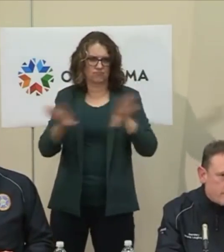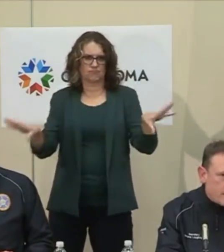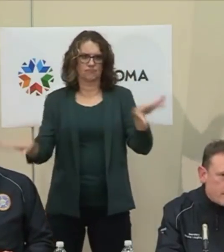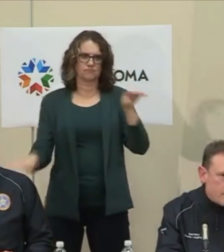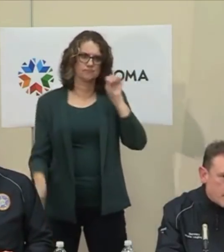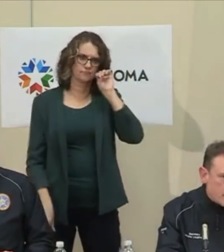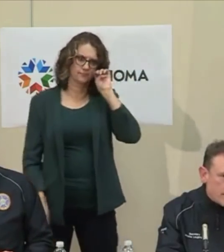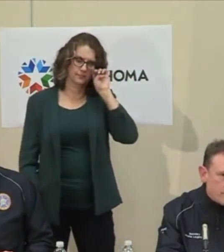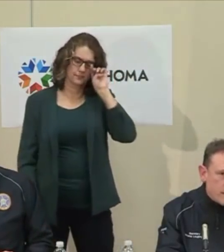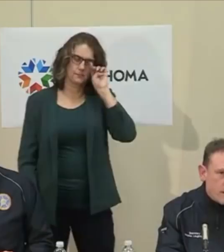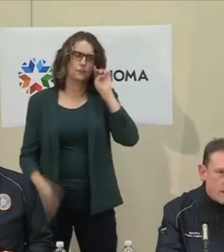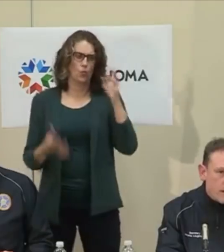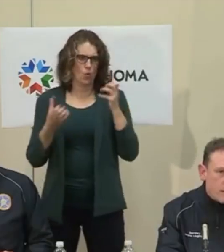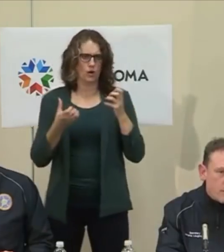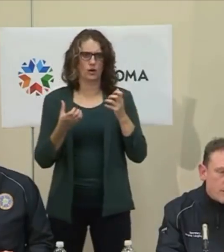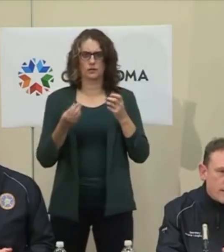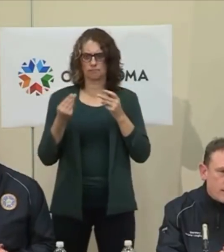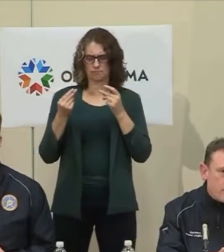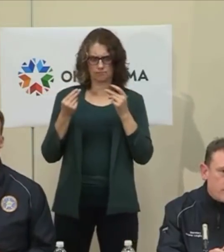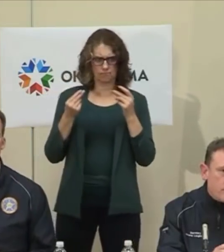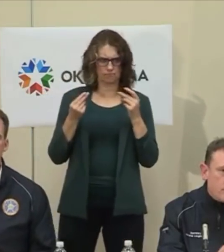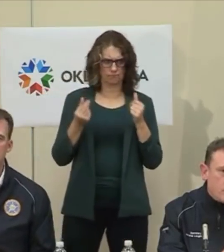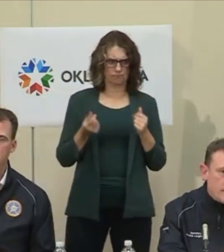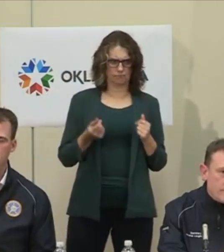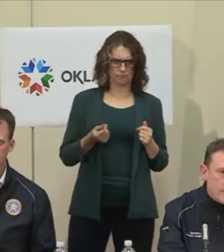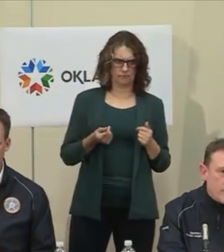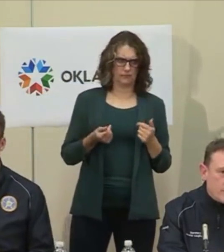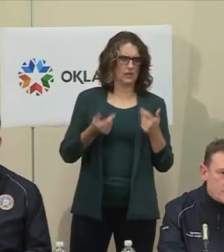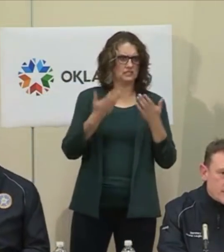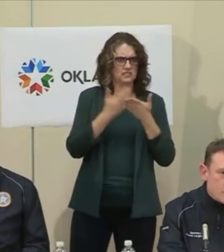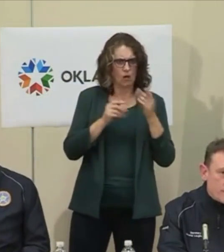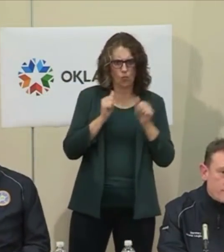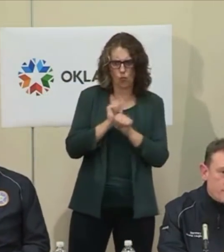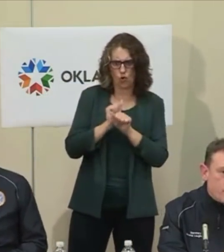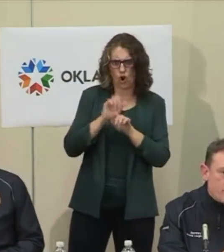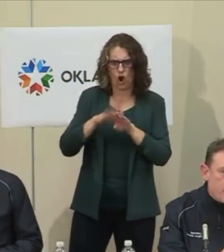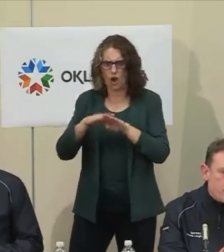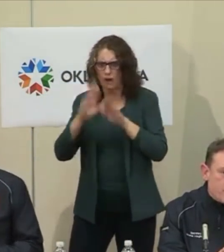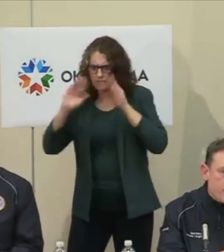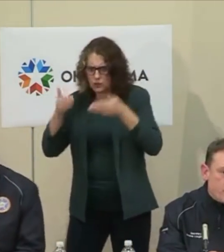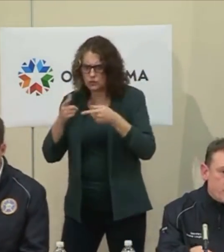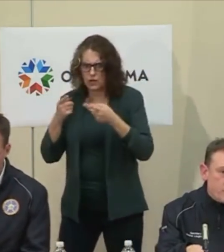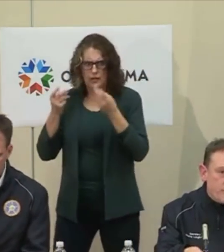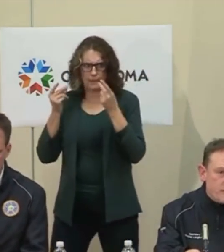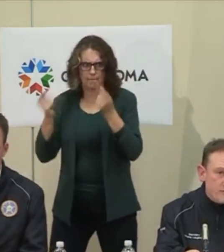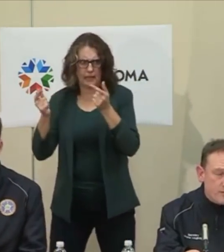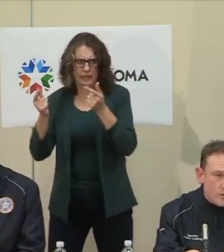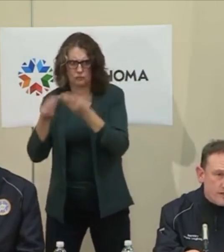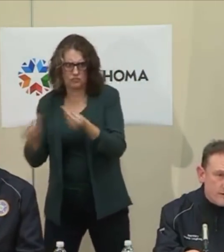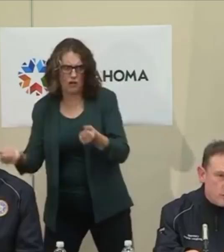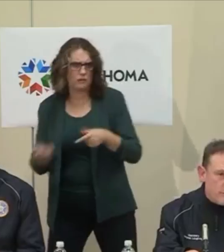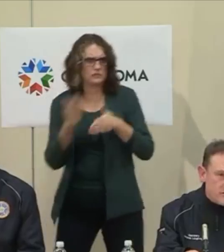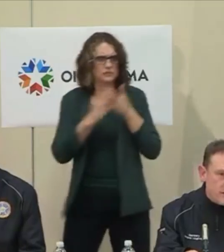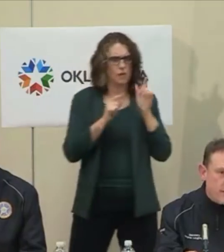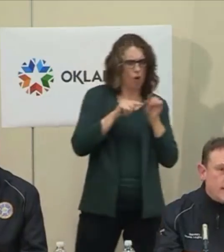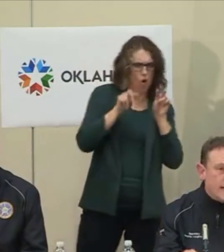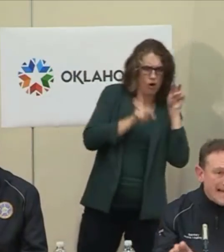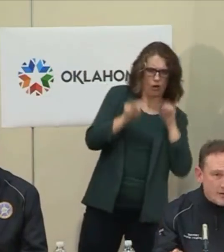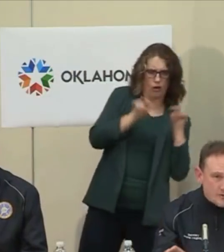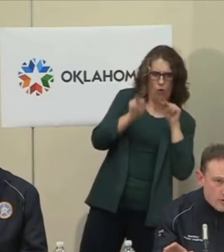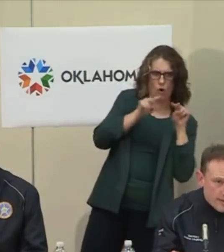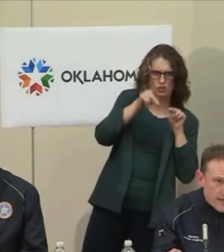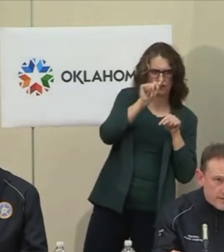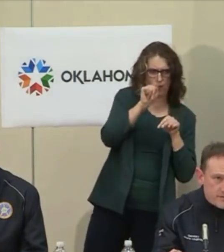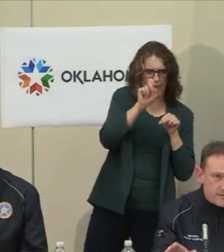on modeling. And we have, among those things, we have pushed some folks who had previously been working in Oklahoma City